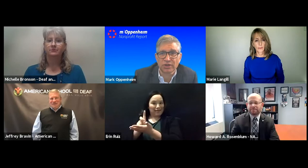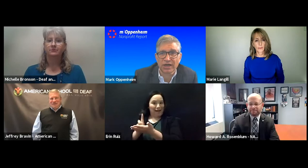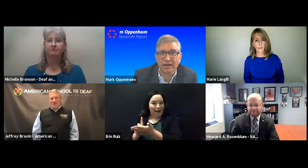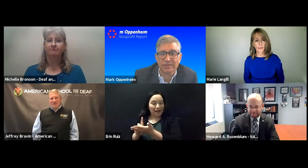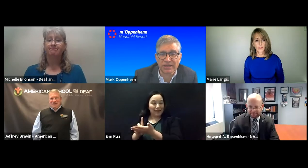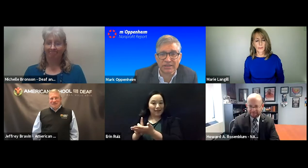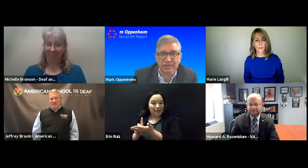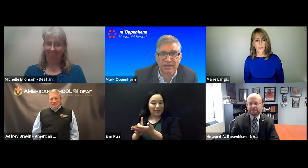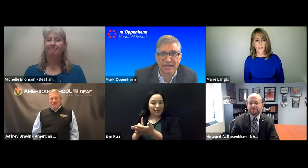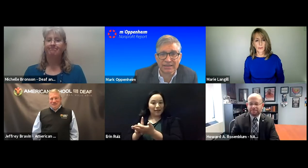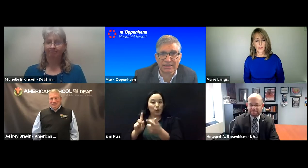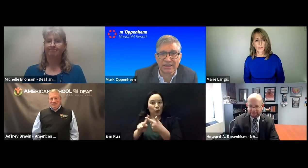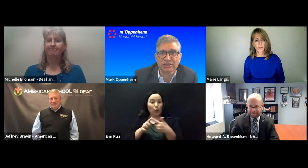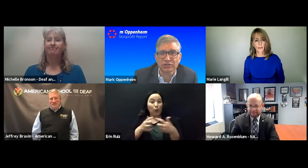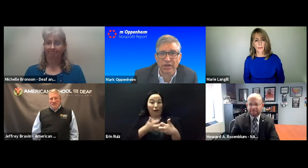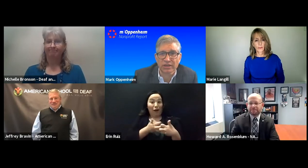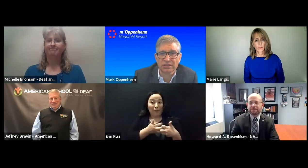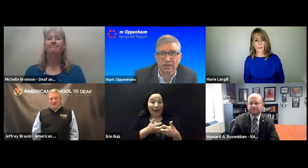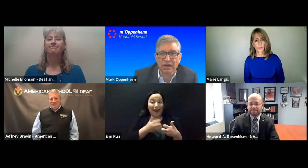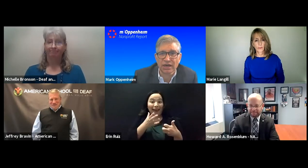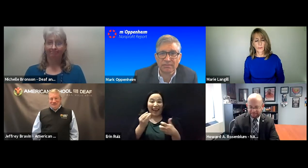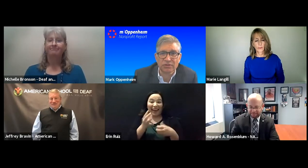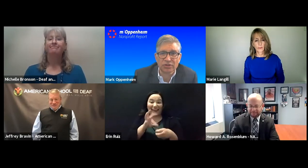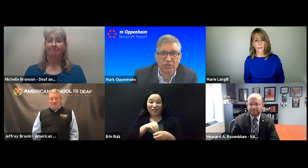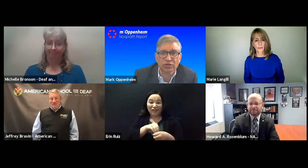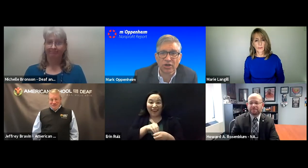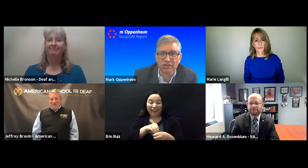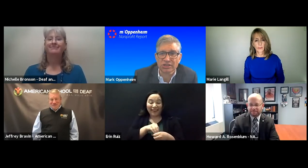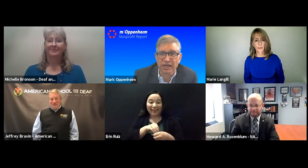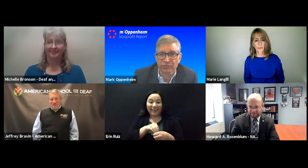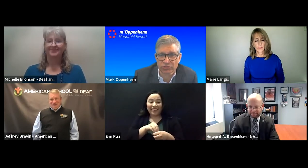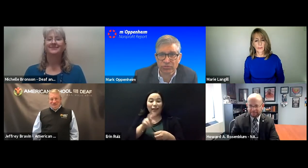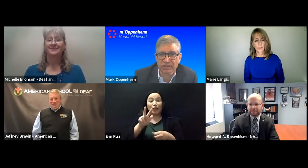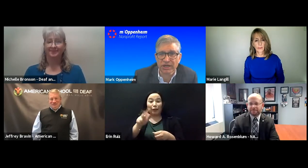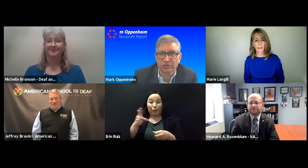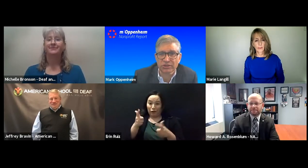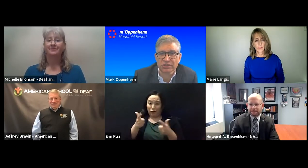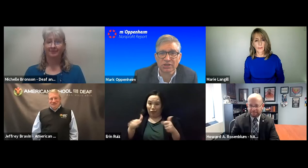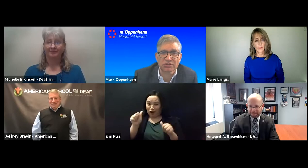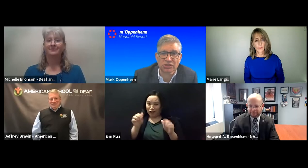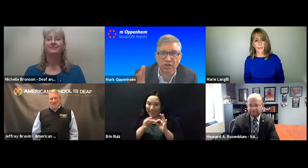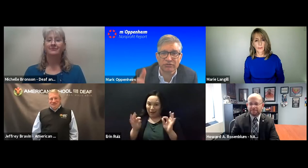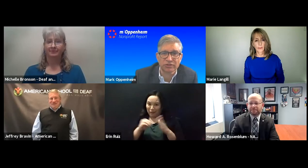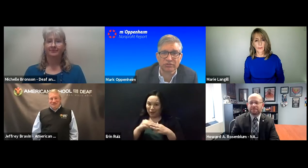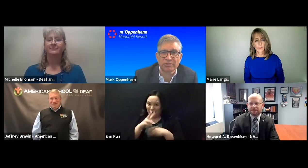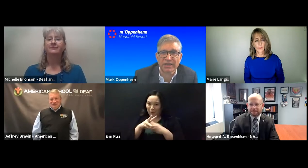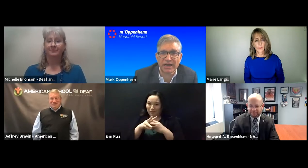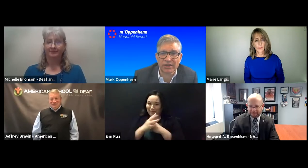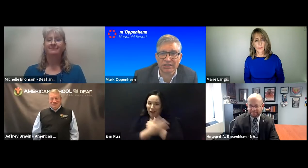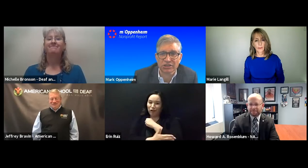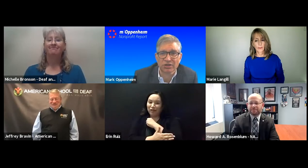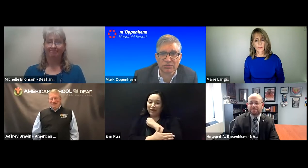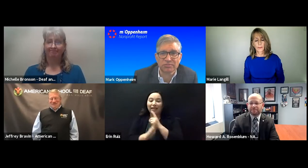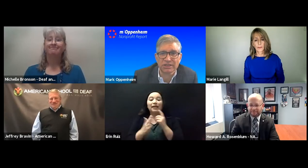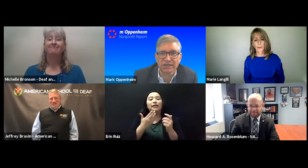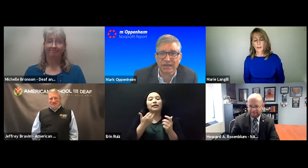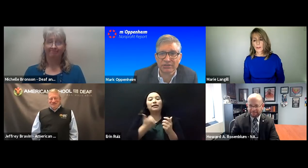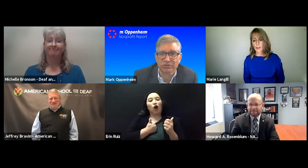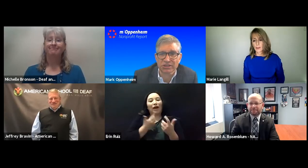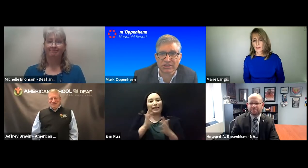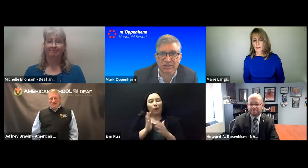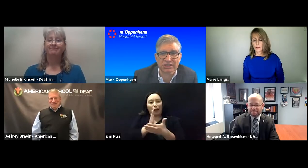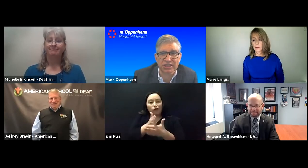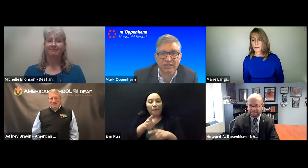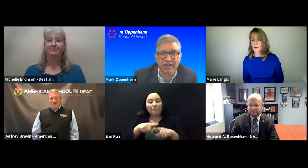to accommodate and integrate the third largest language group in the country. So sorry for interrupting, Howard. I just thought it would be